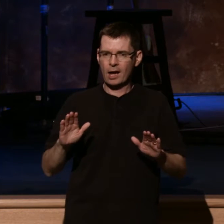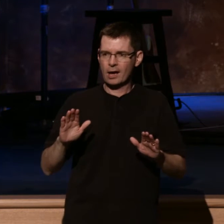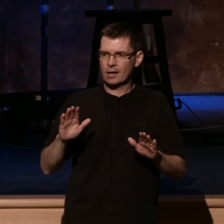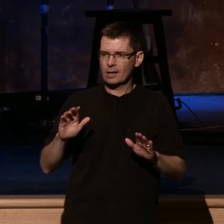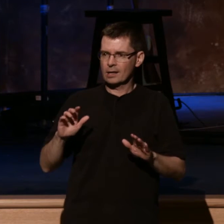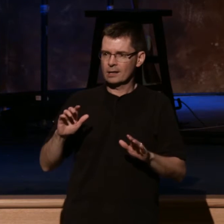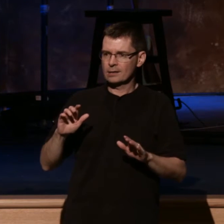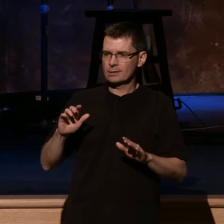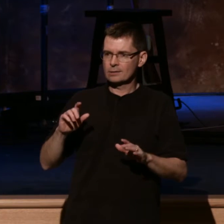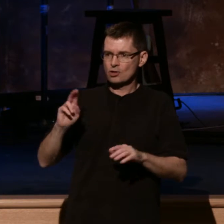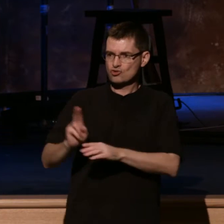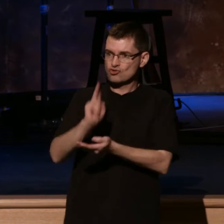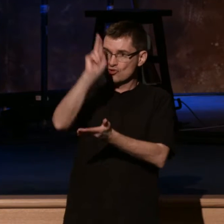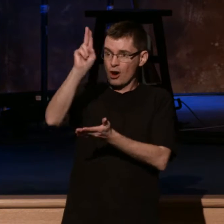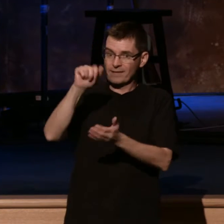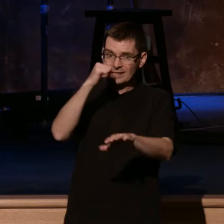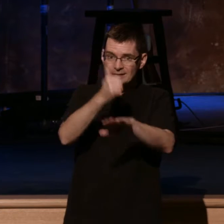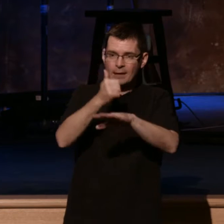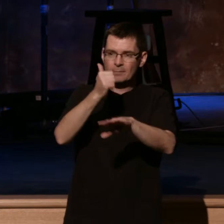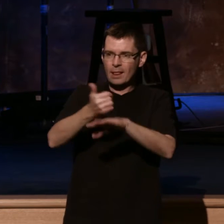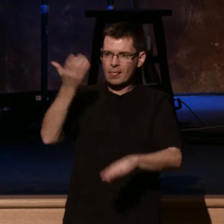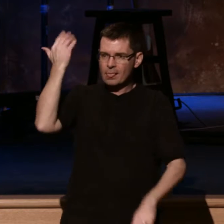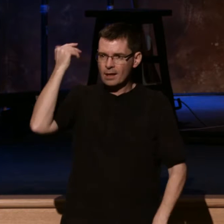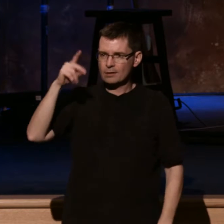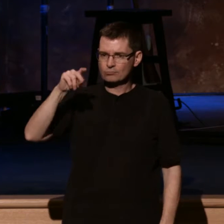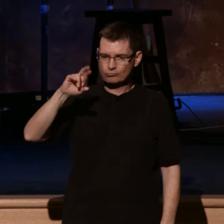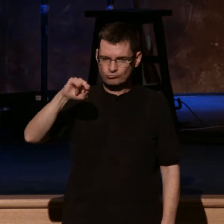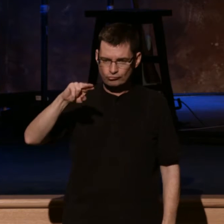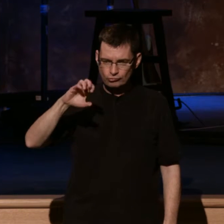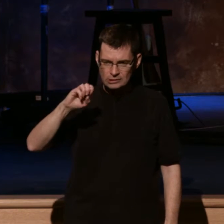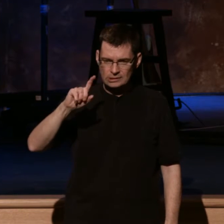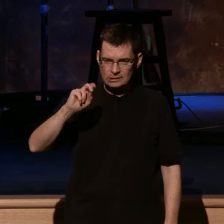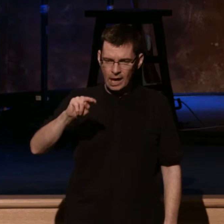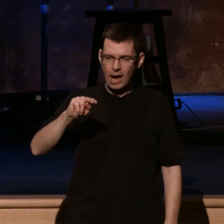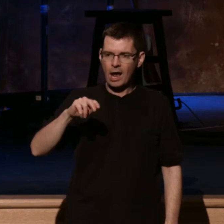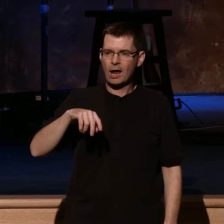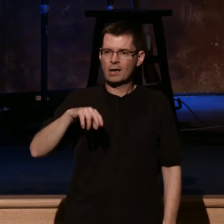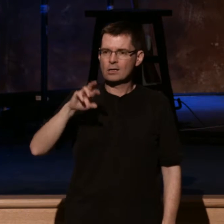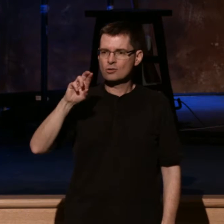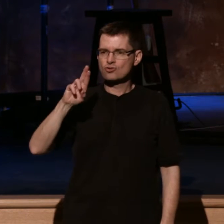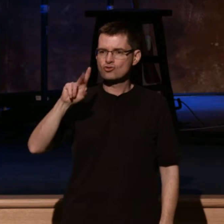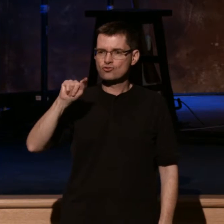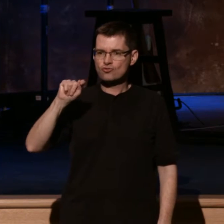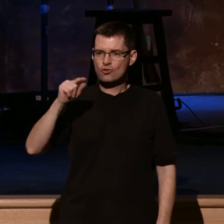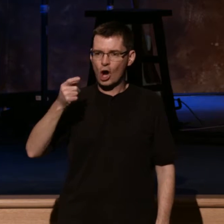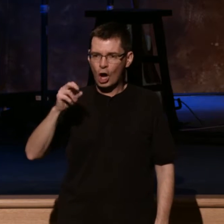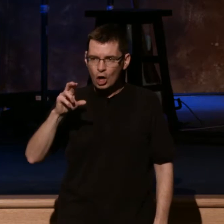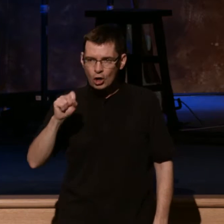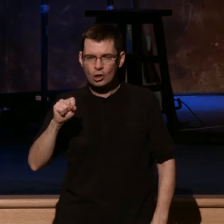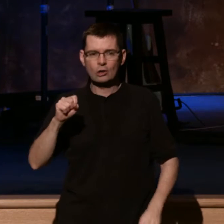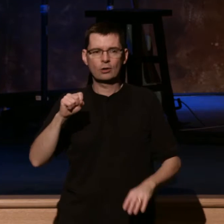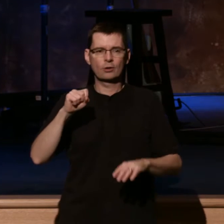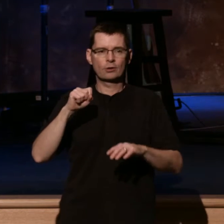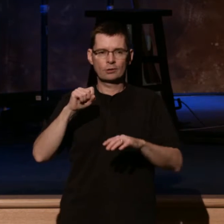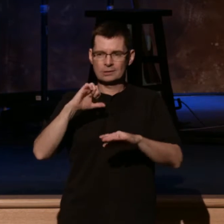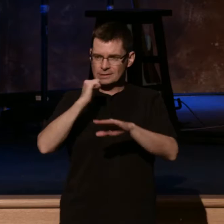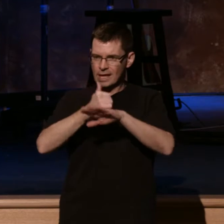Princeton, Rutgers, Brown, and Dartmouth, if you're in America, you know that was sarcasm, right? But they were founded as Christian